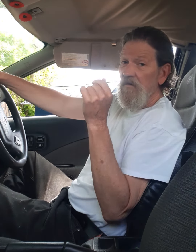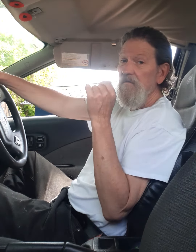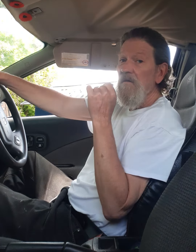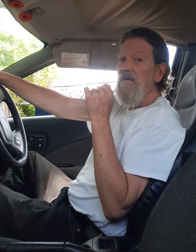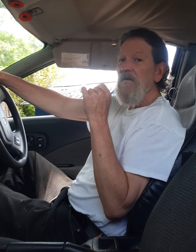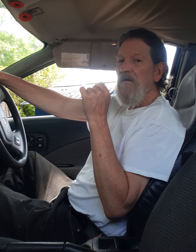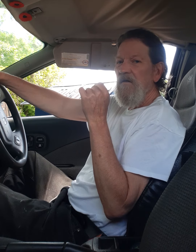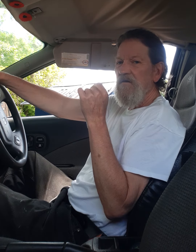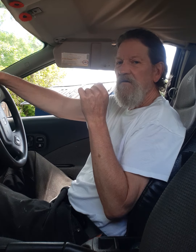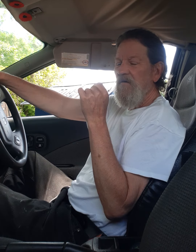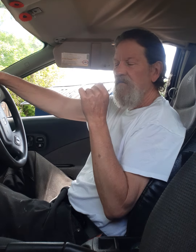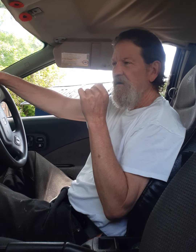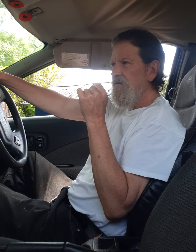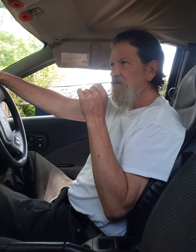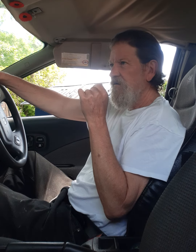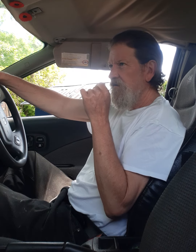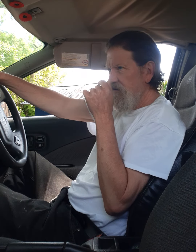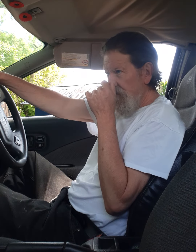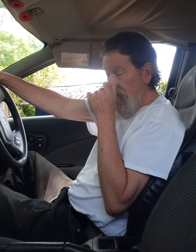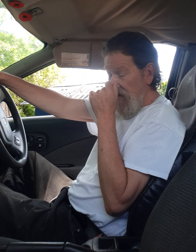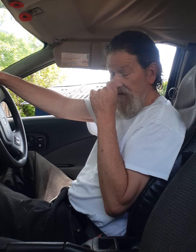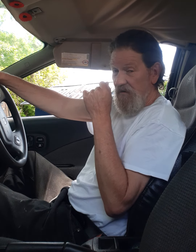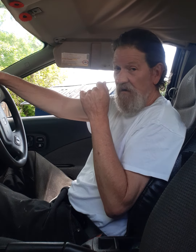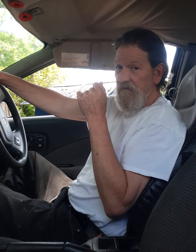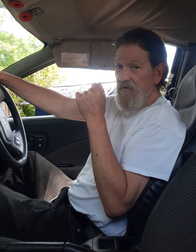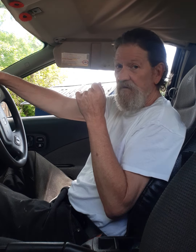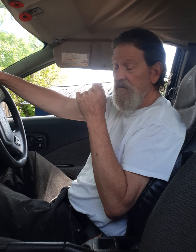is a term that you used and is often used